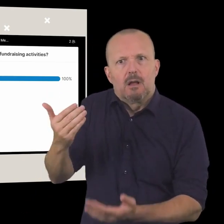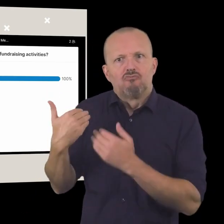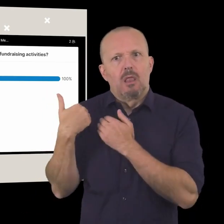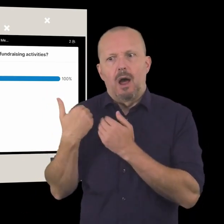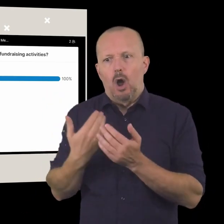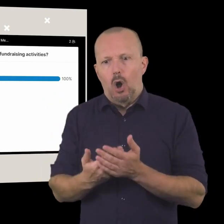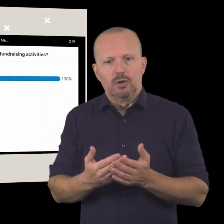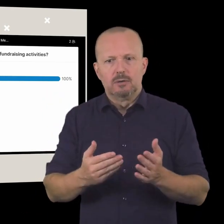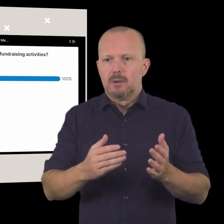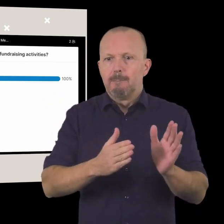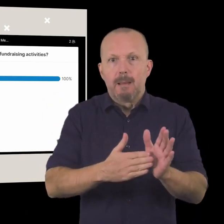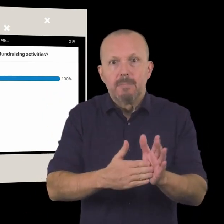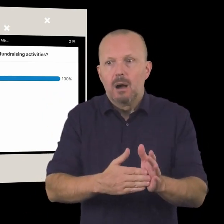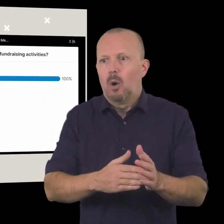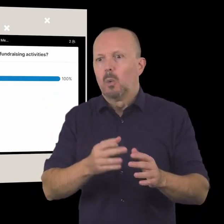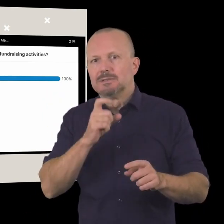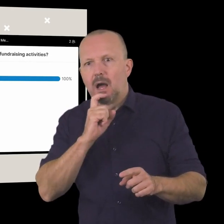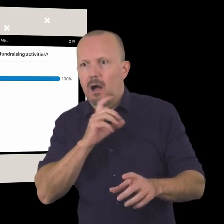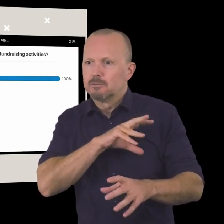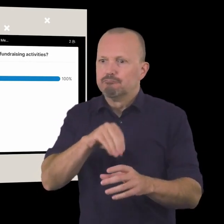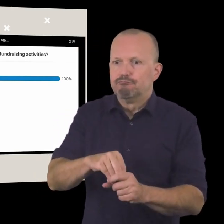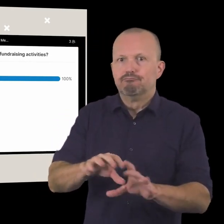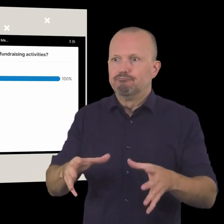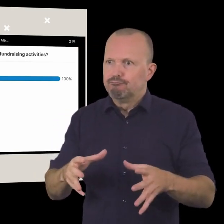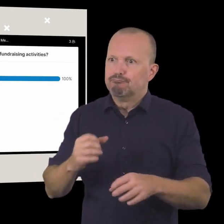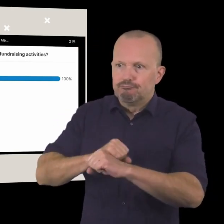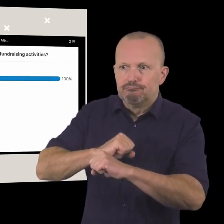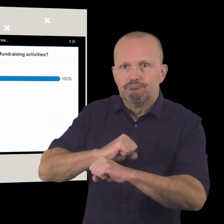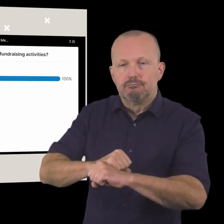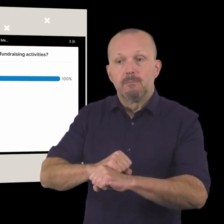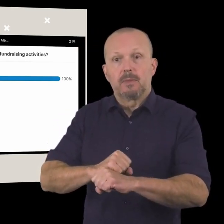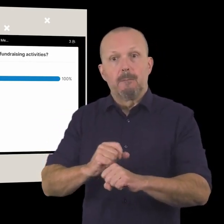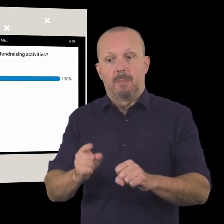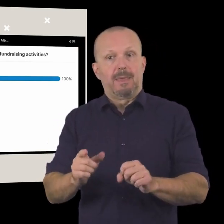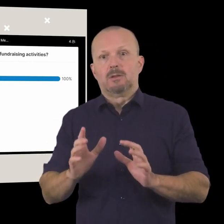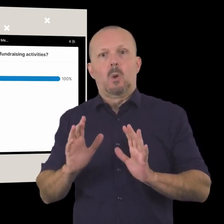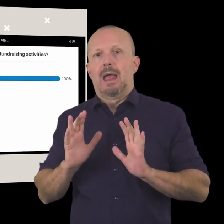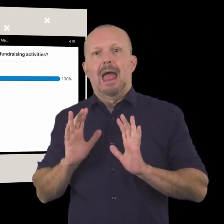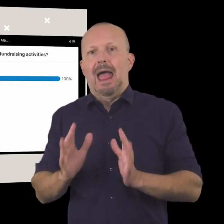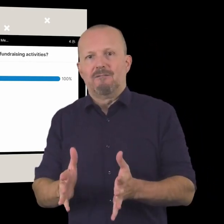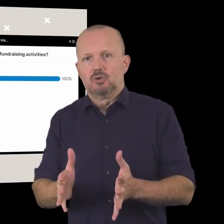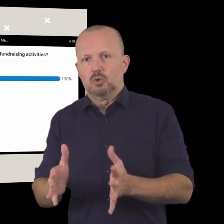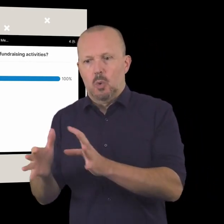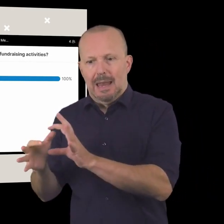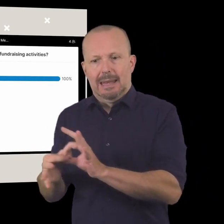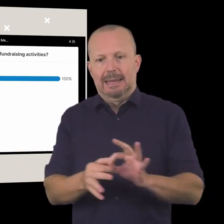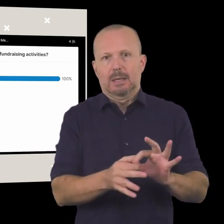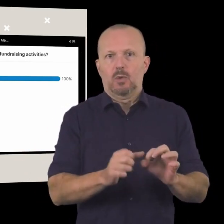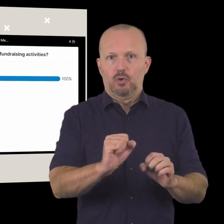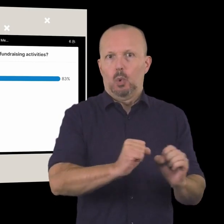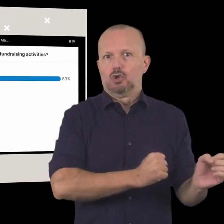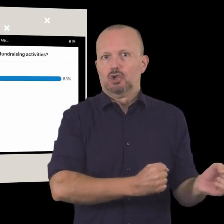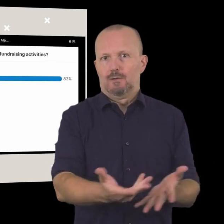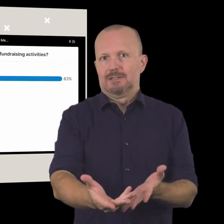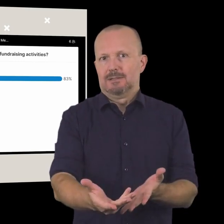they rely usually on member or client involvement to help make them happen uh and they do not in any way shape or form have to relate